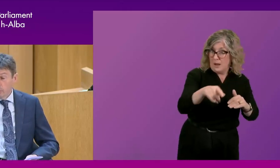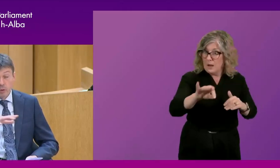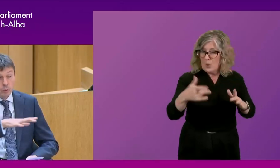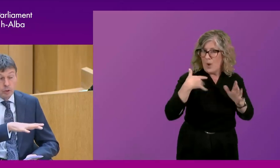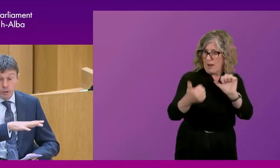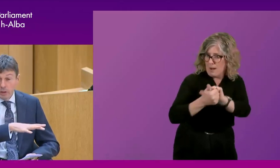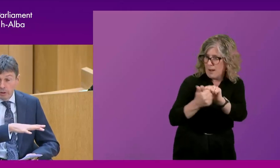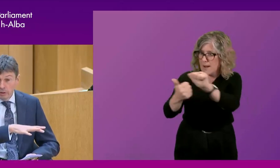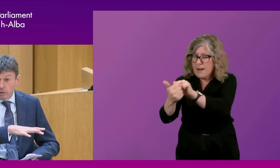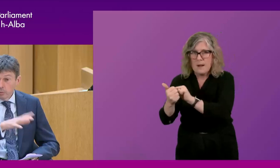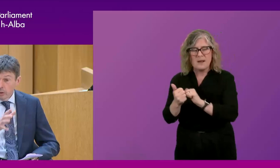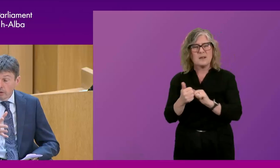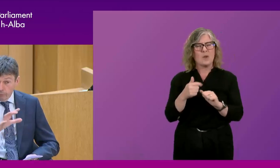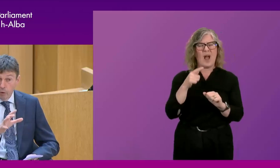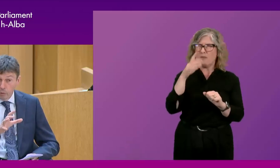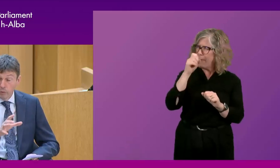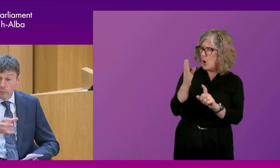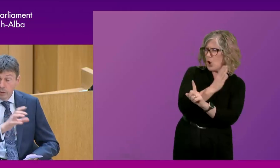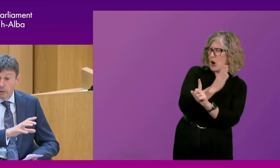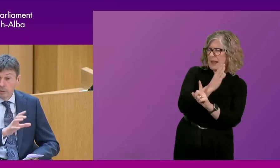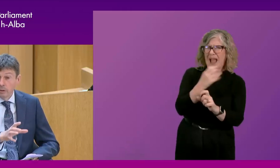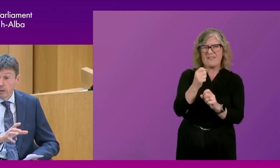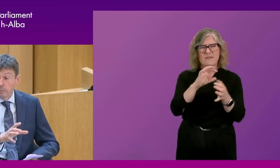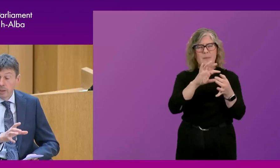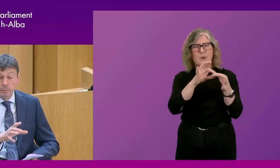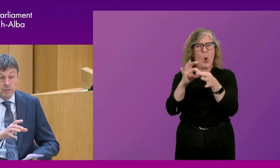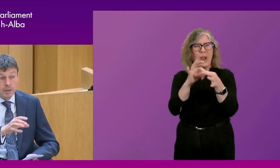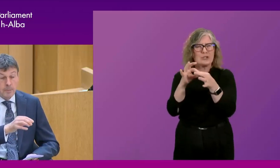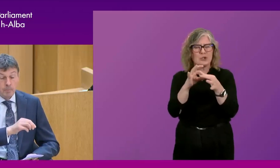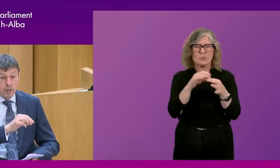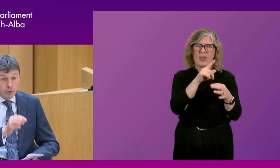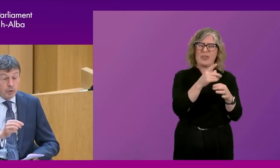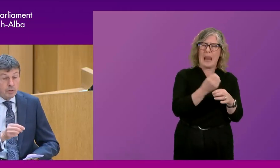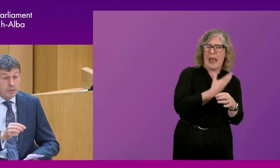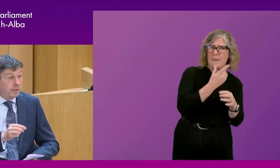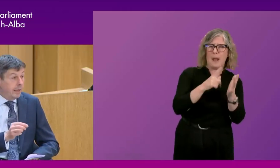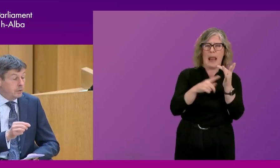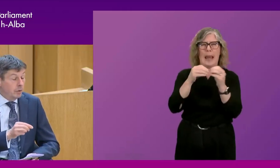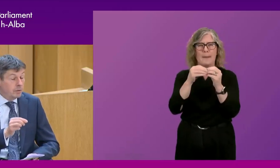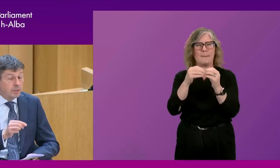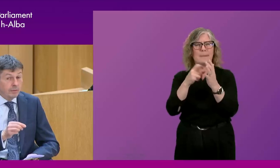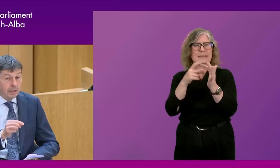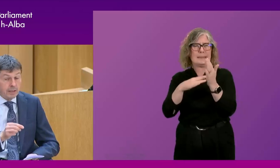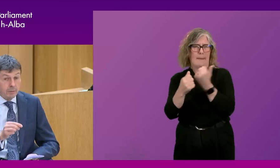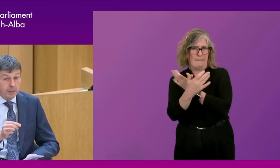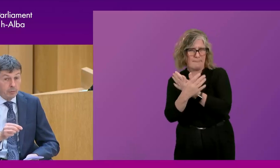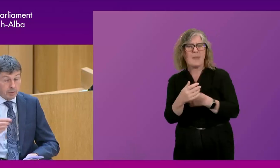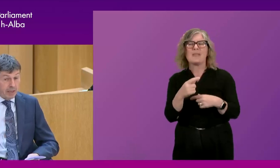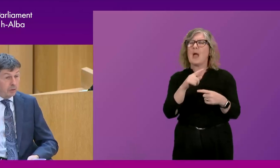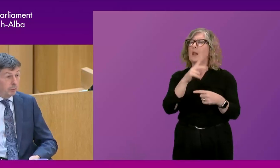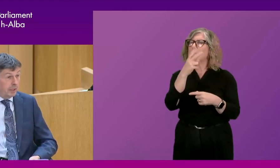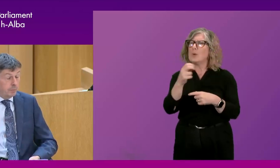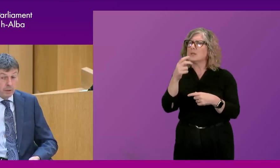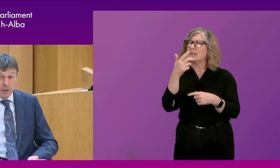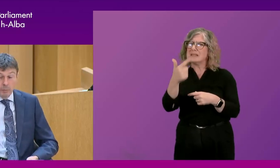of, because there was a coalition in the early years between a formal coalition between Labour and Lib Dems. The 2007 Alex Salmon government